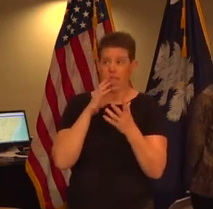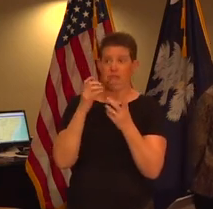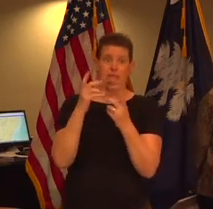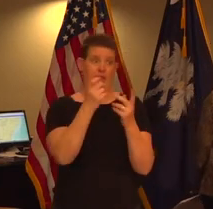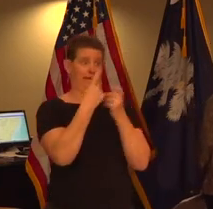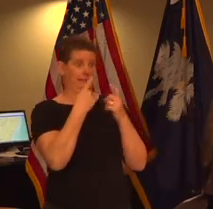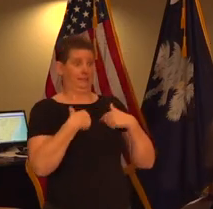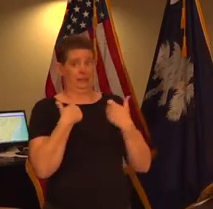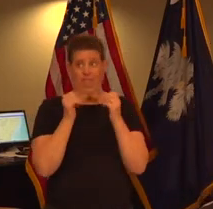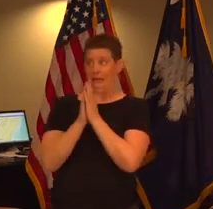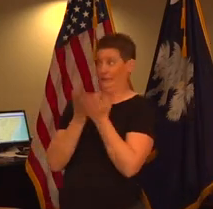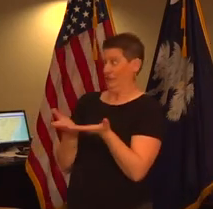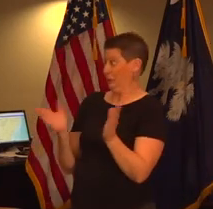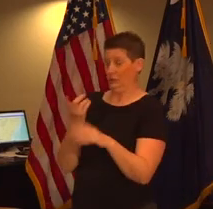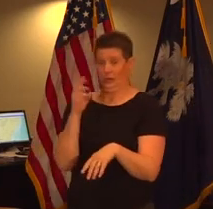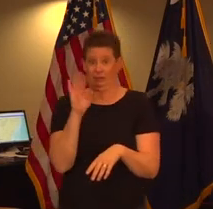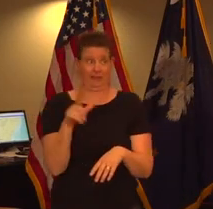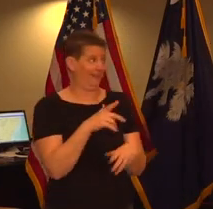dr bell